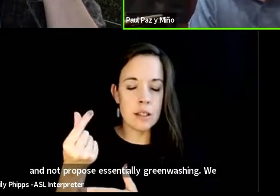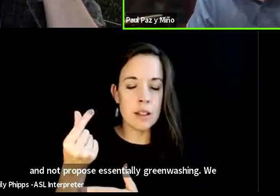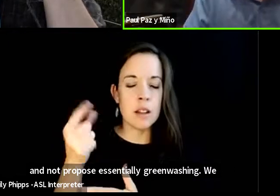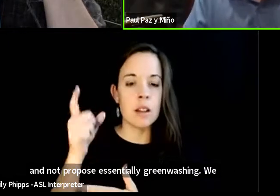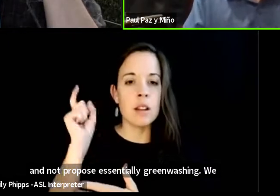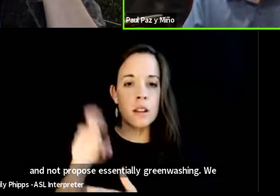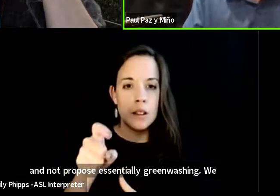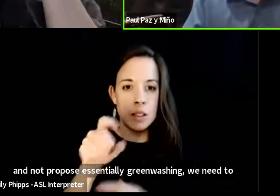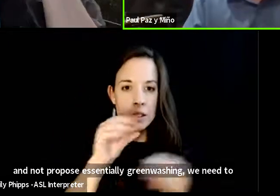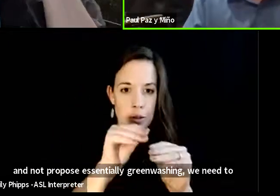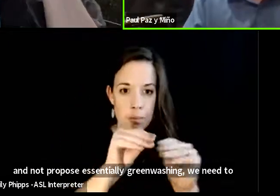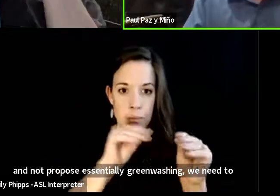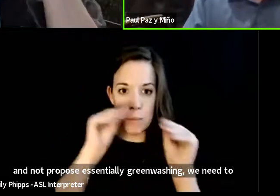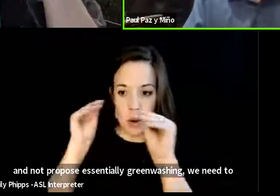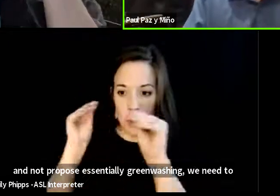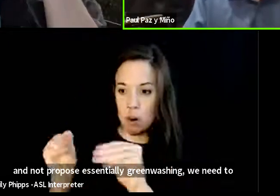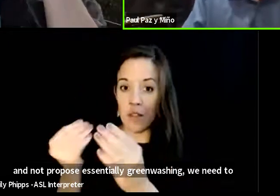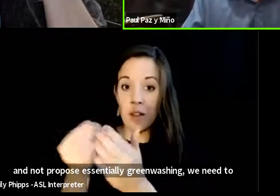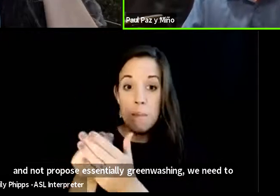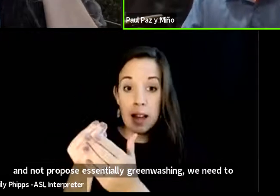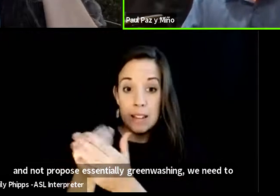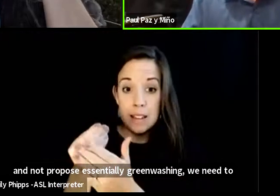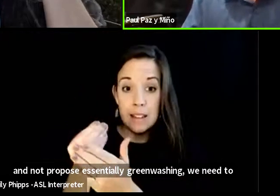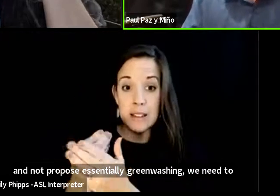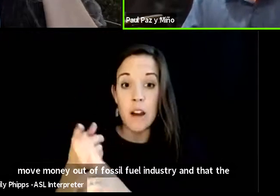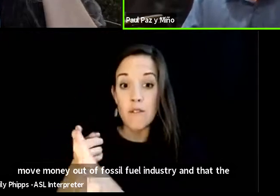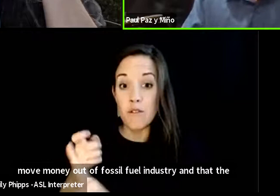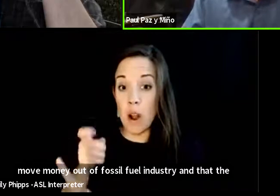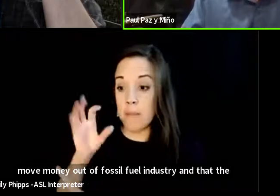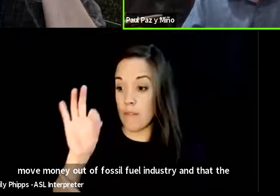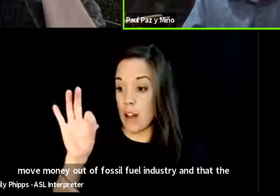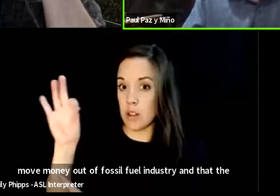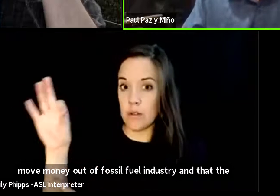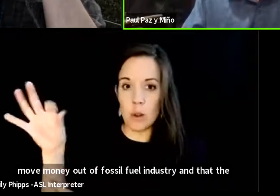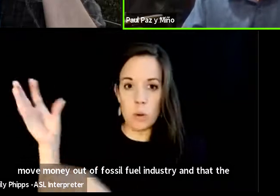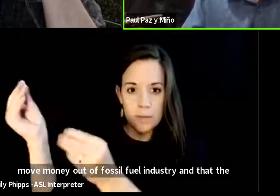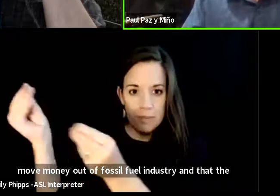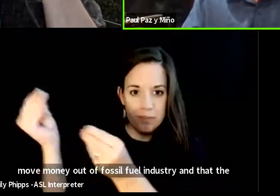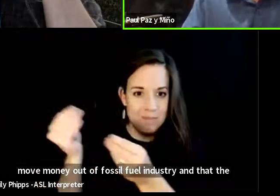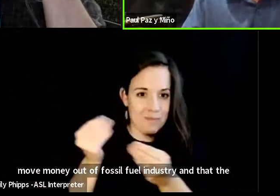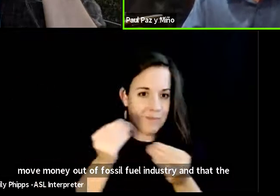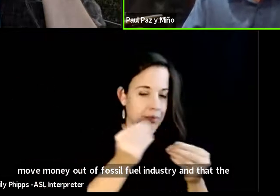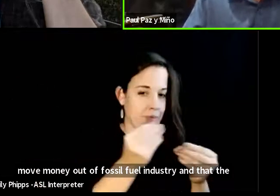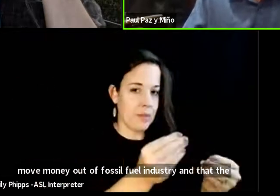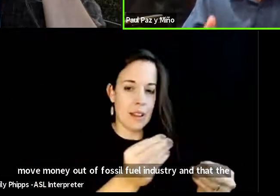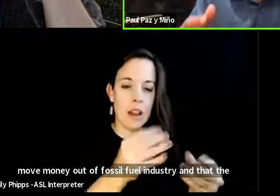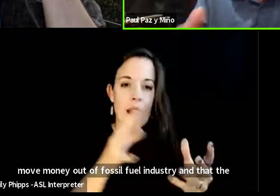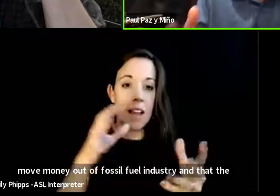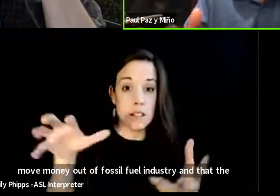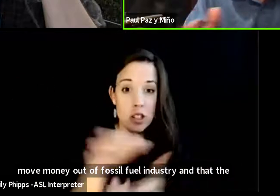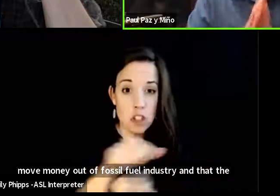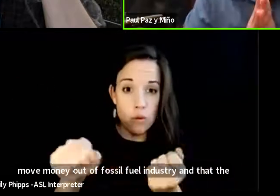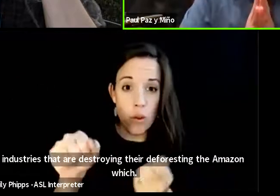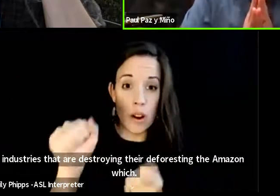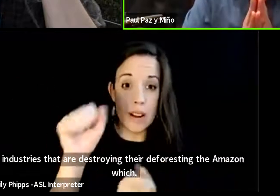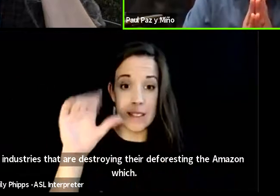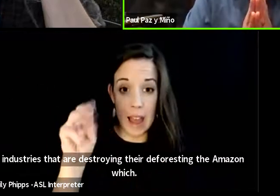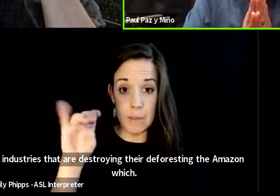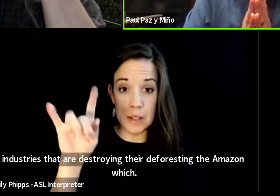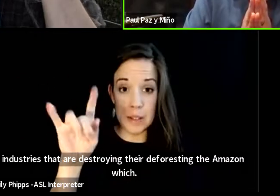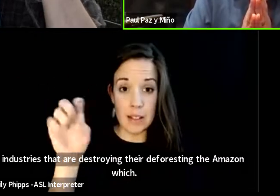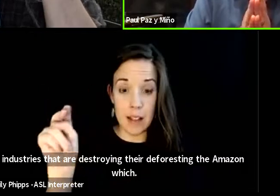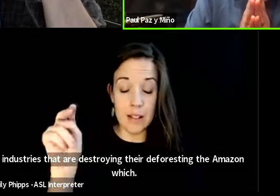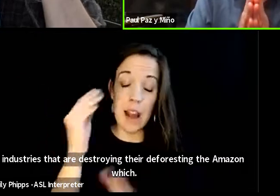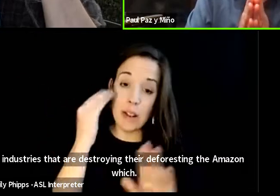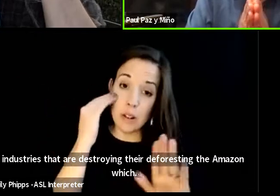out of fossil fuel industry and that the industries that are destroying that are deforesting the amazon which by the way as you know